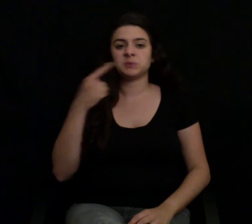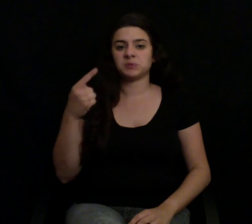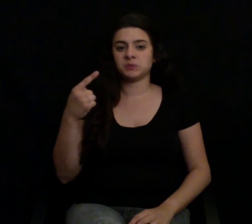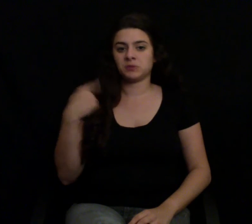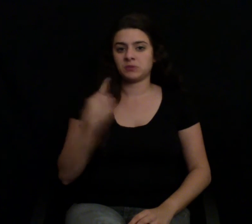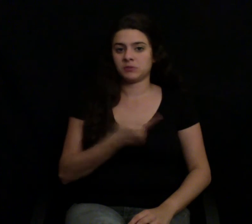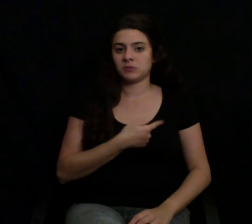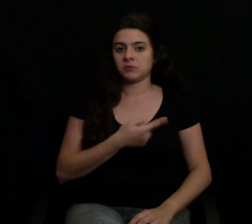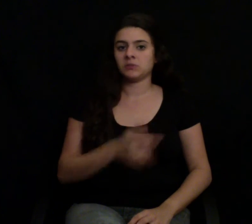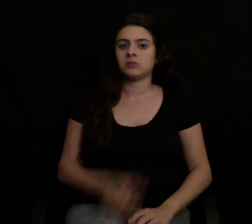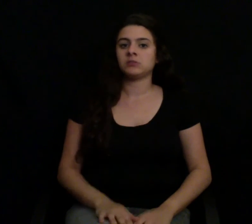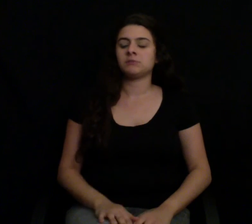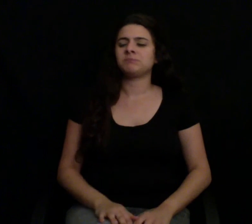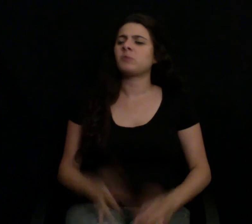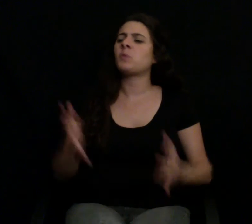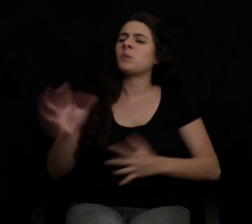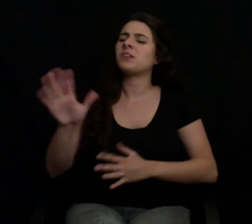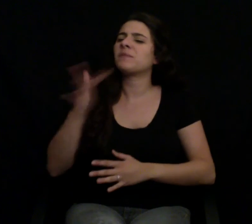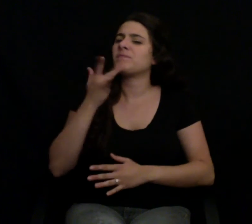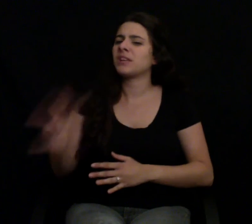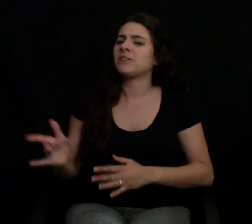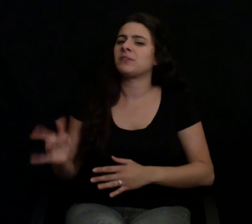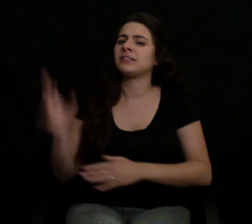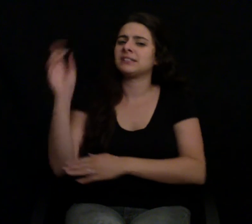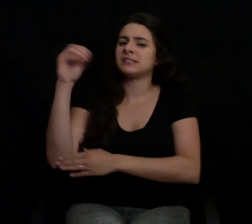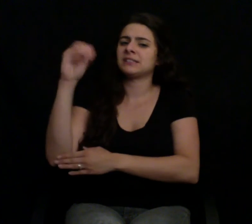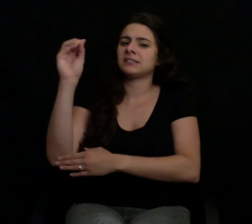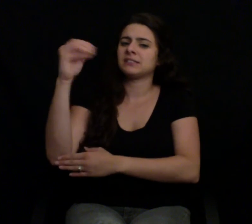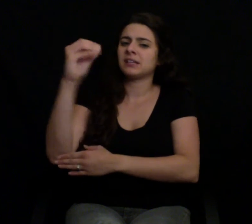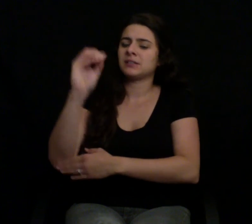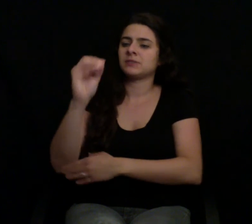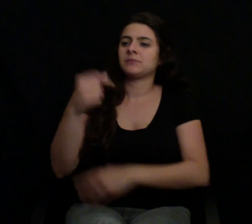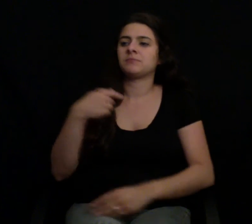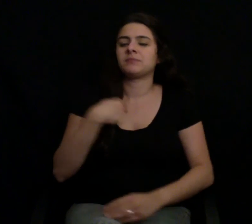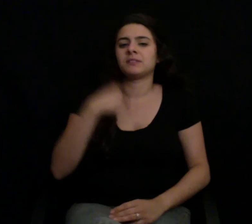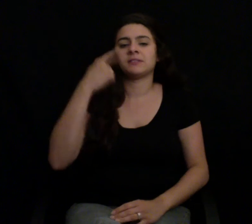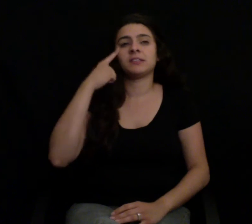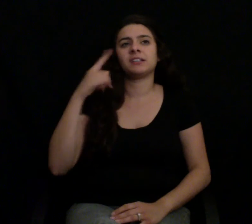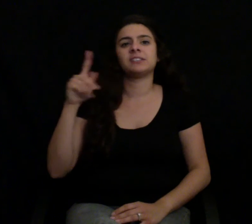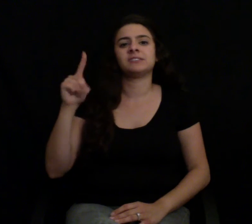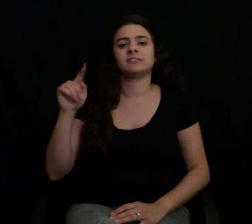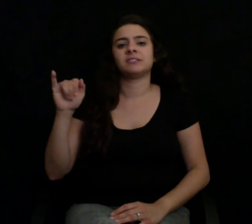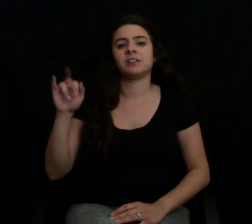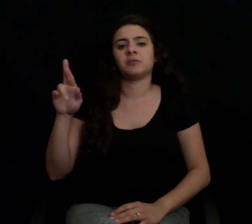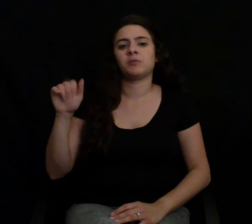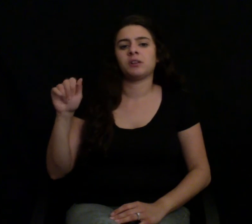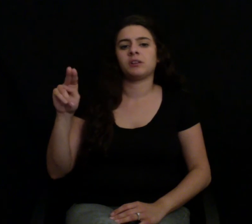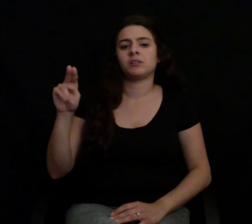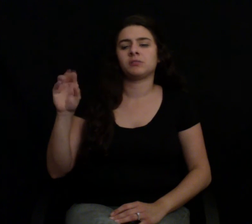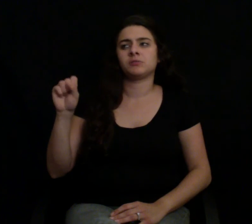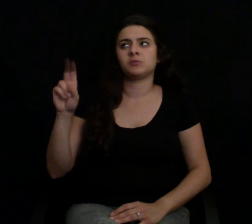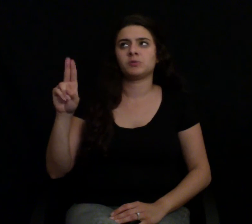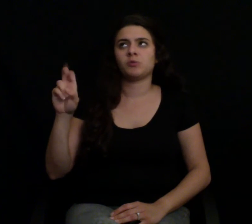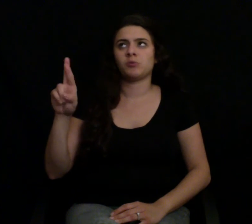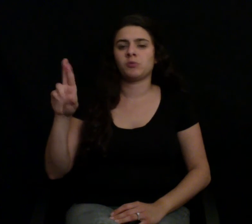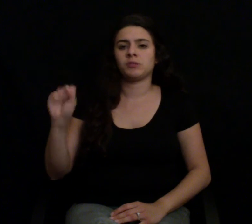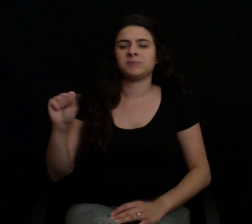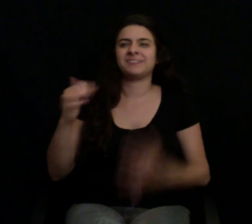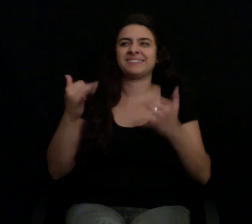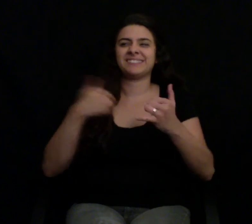type of dinosaur is. Well, I said Tyrannosaurus, but then I got to thinking, all these vegans, I went back to Brontosaurus, because if